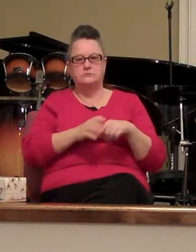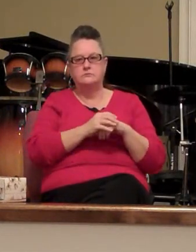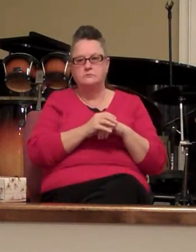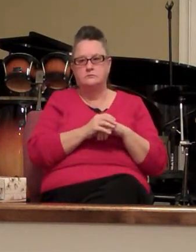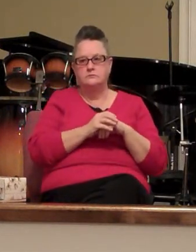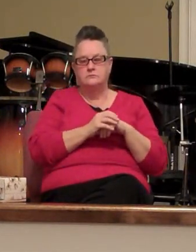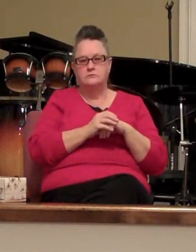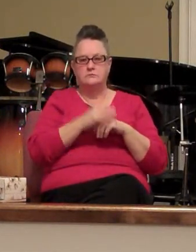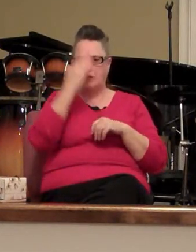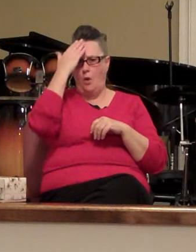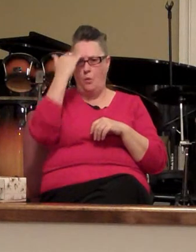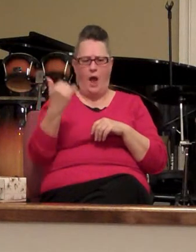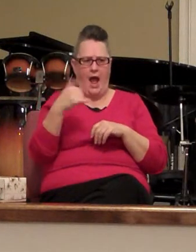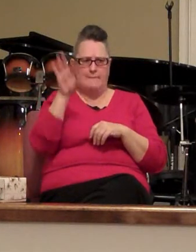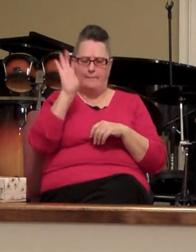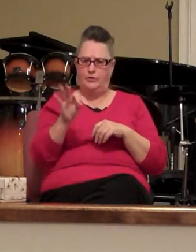why am I preaching like this today